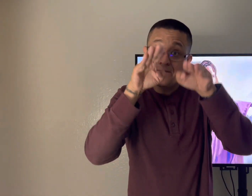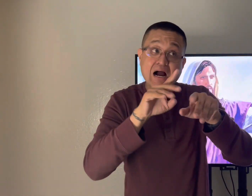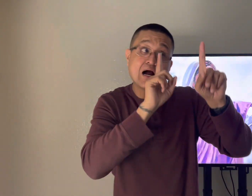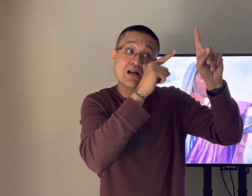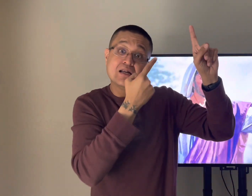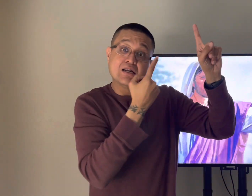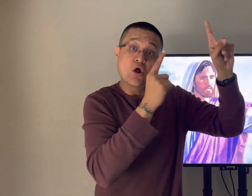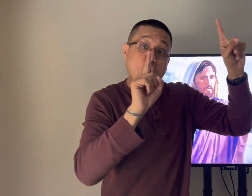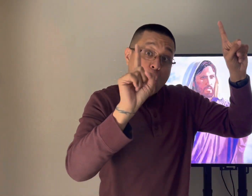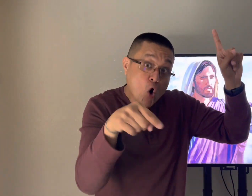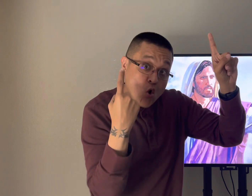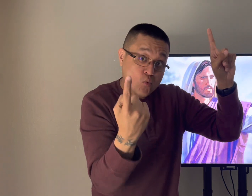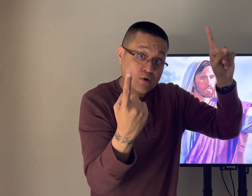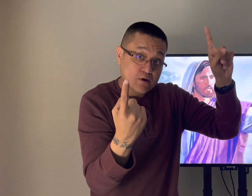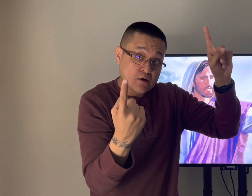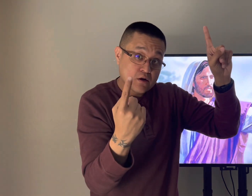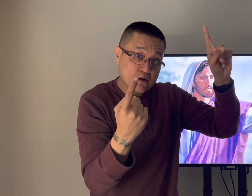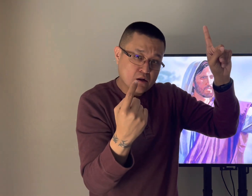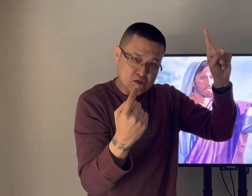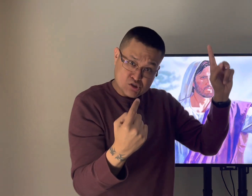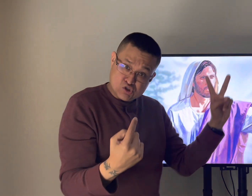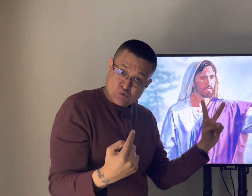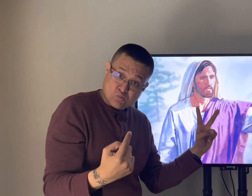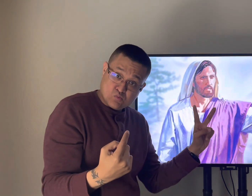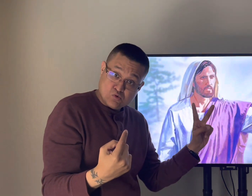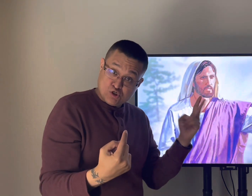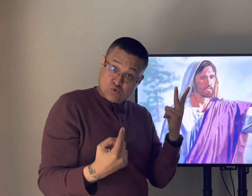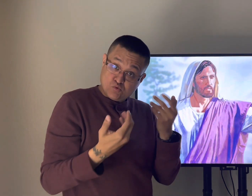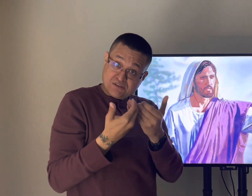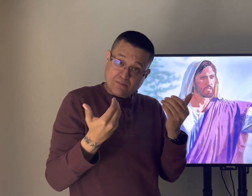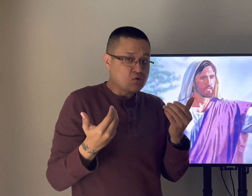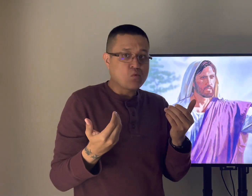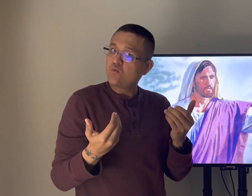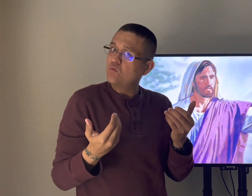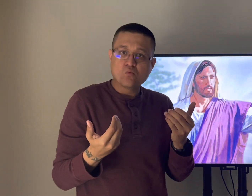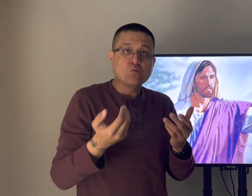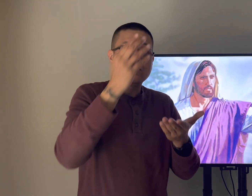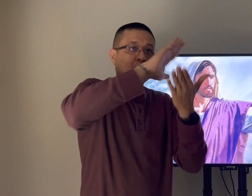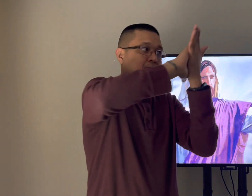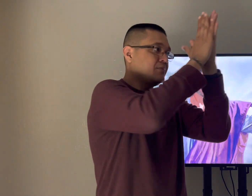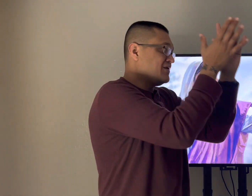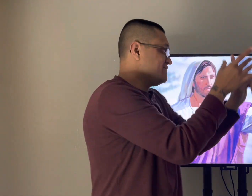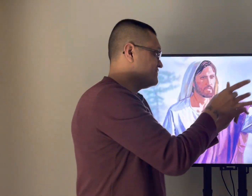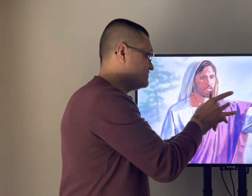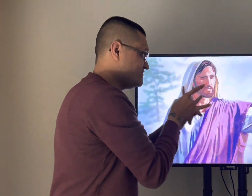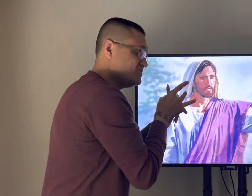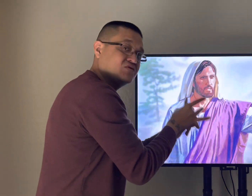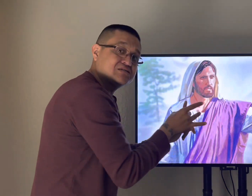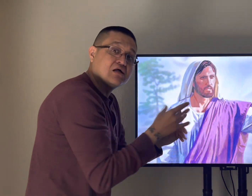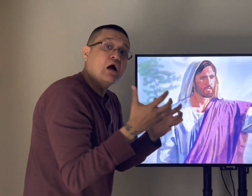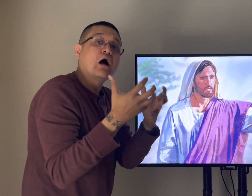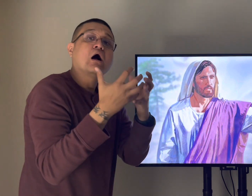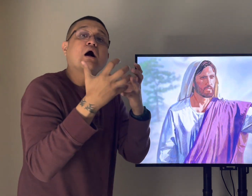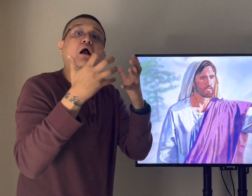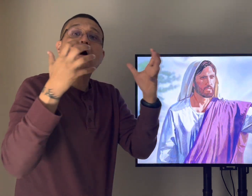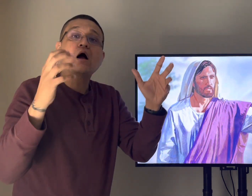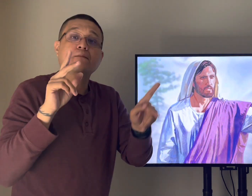in and he is the one and he the only one in his brother so he the only one